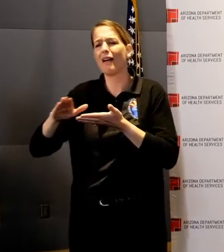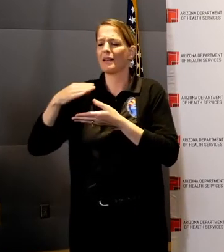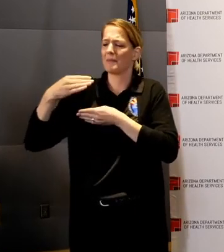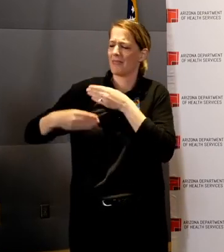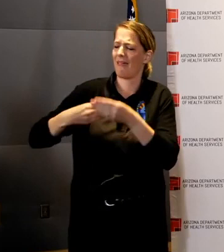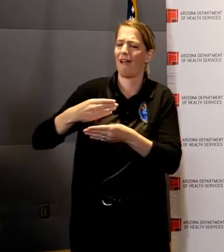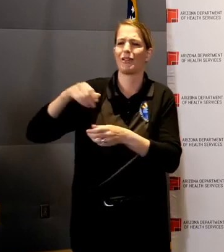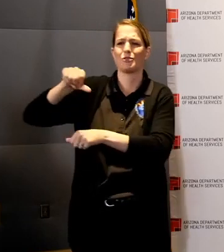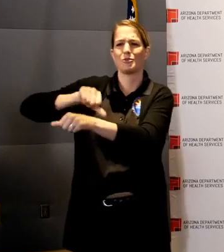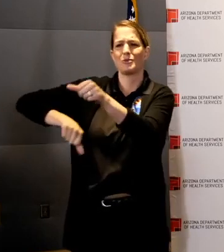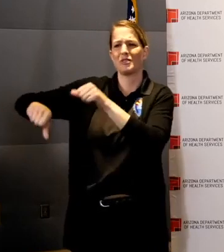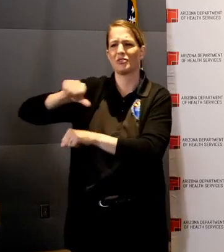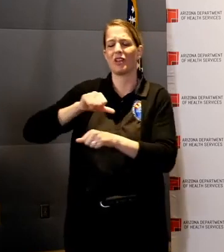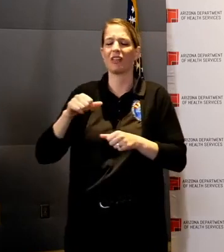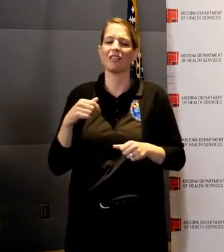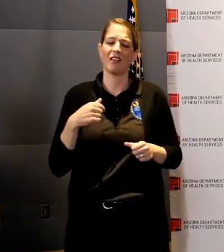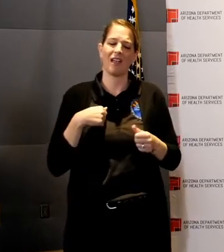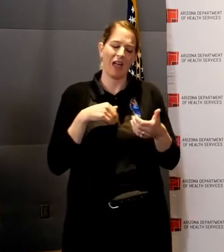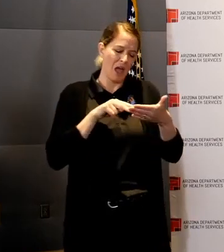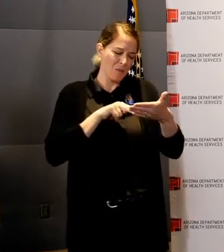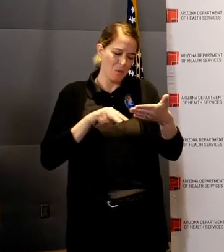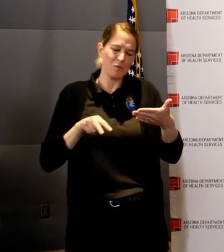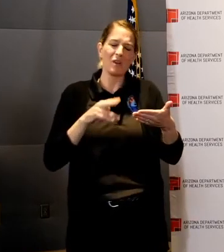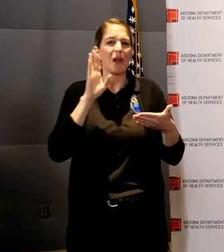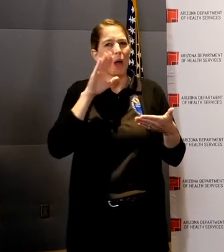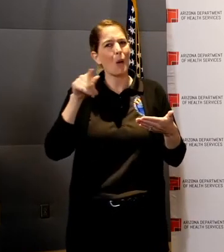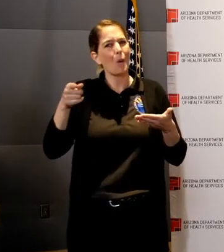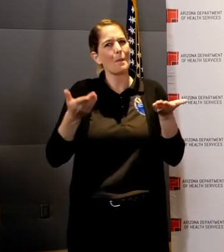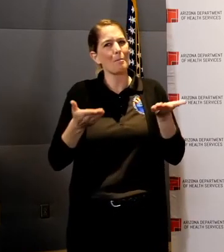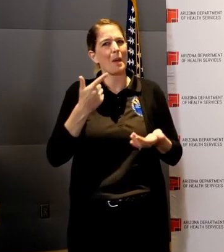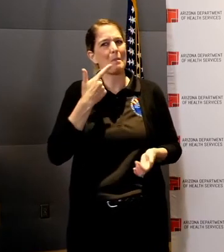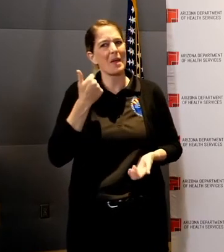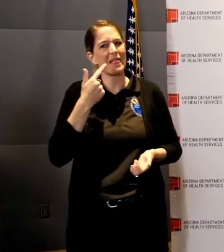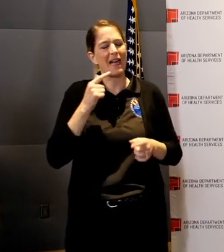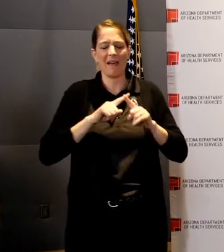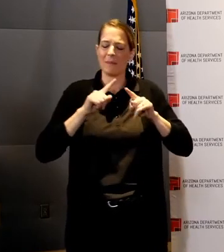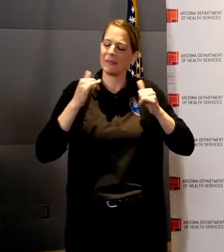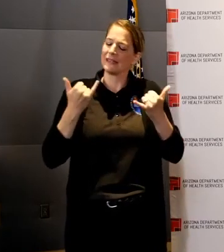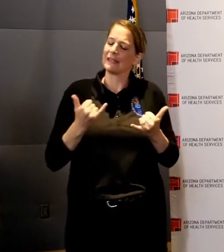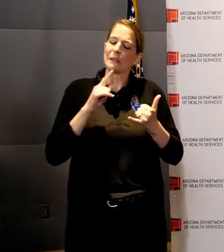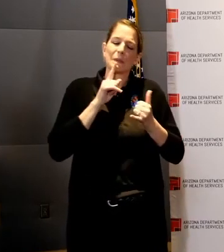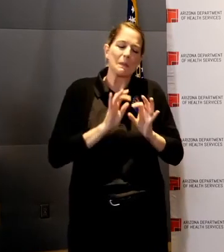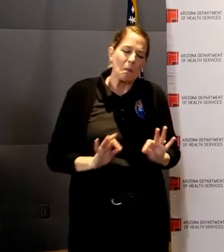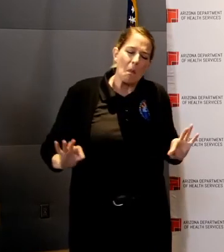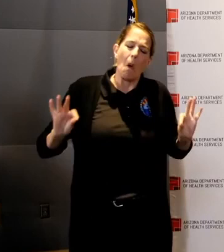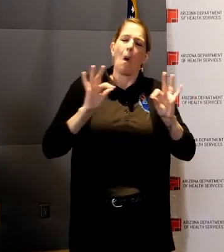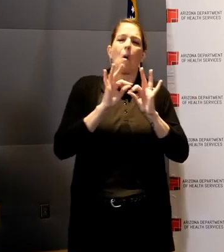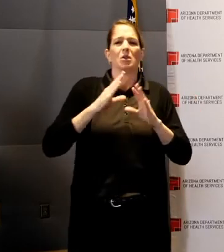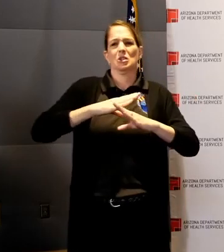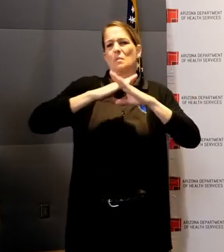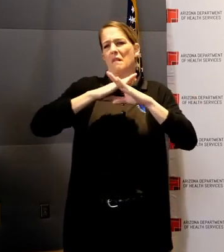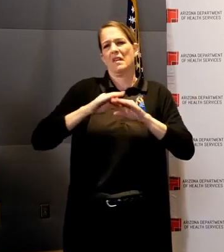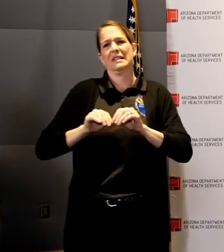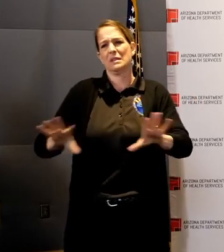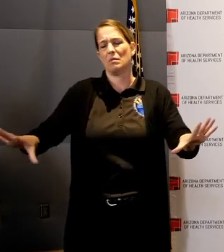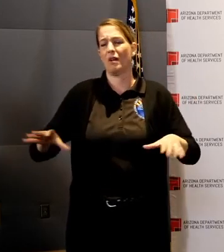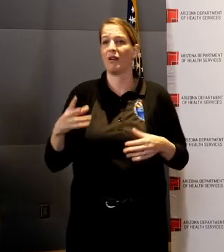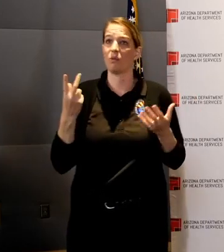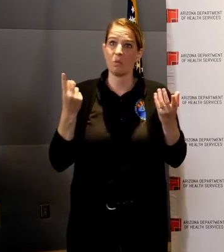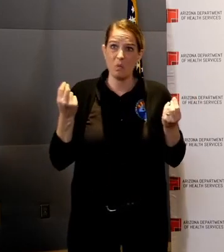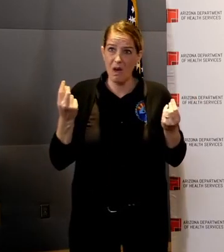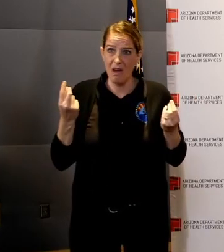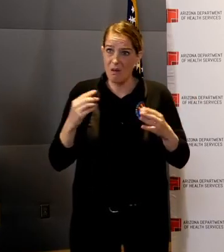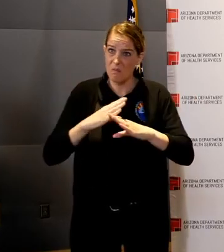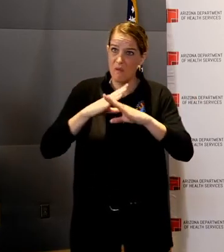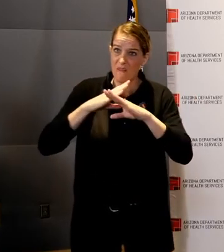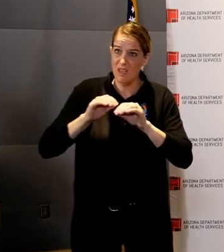these lines, but they really are so important to ensure we reduce the spread in Arizona. Wash your hands often with soap and